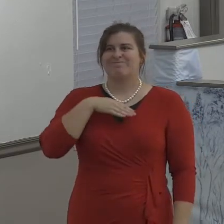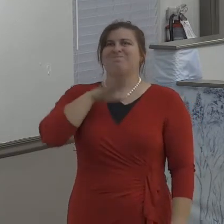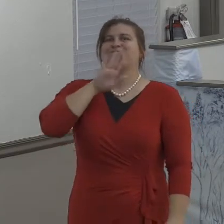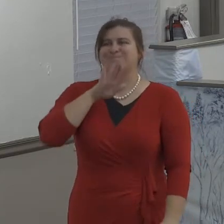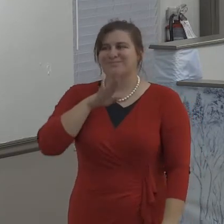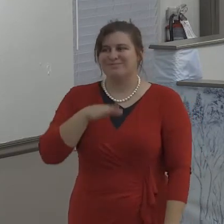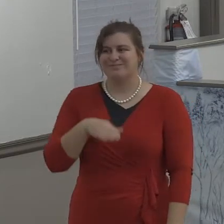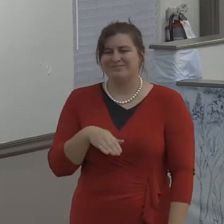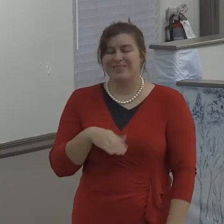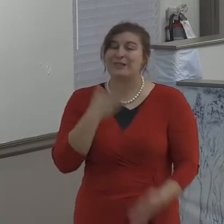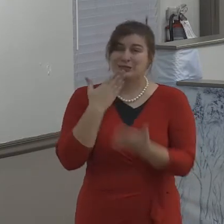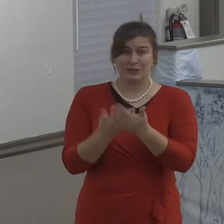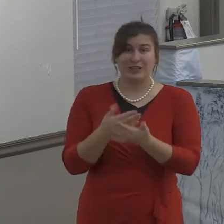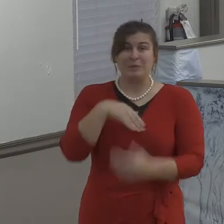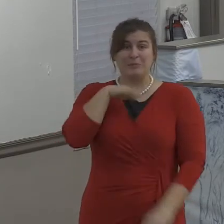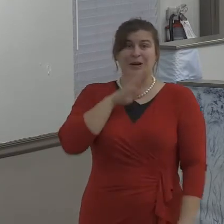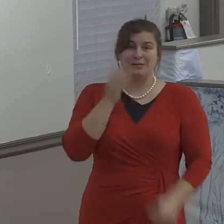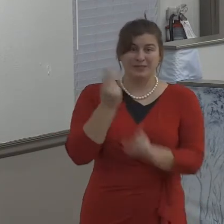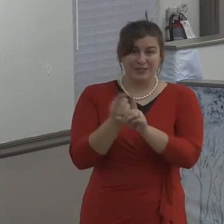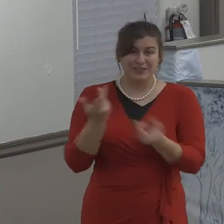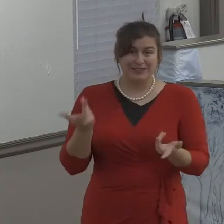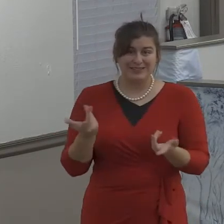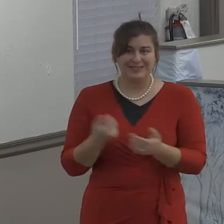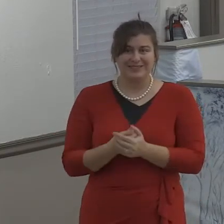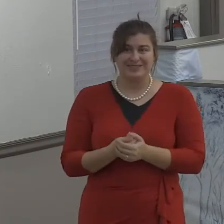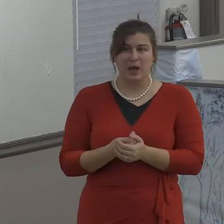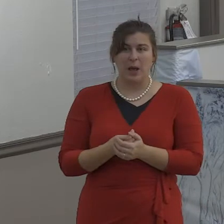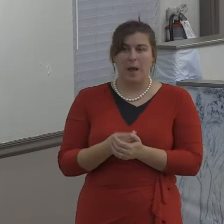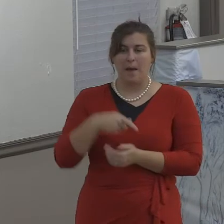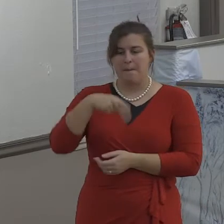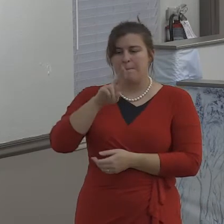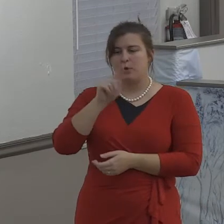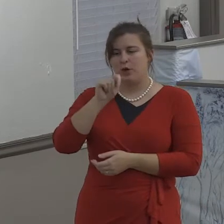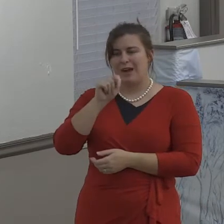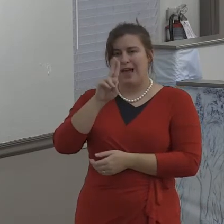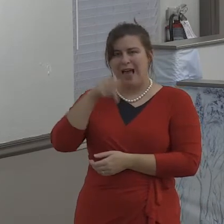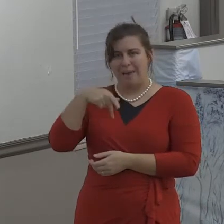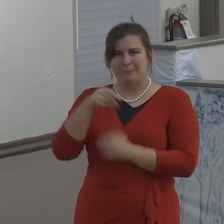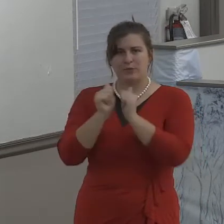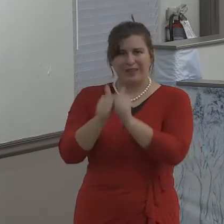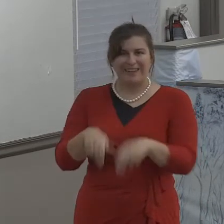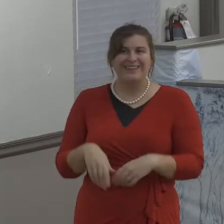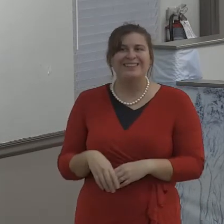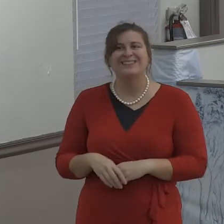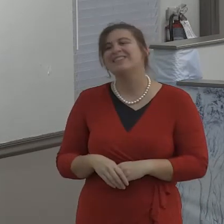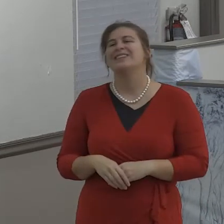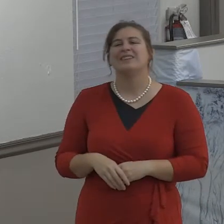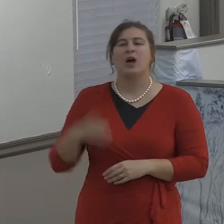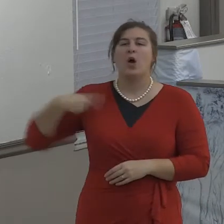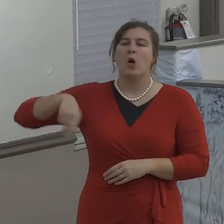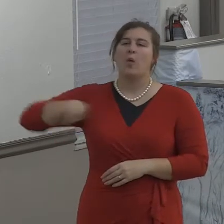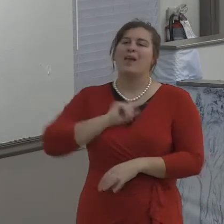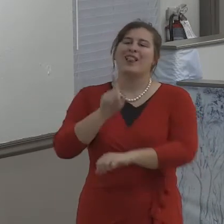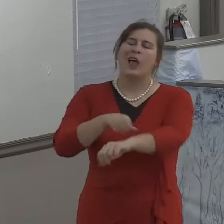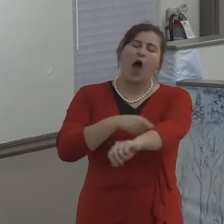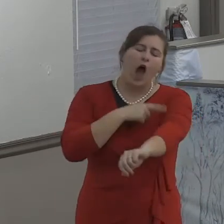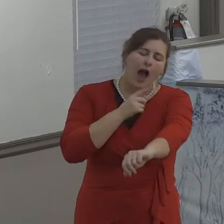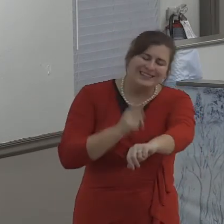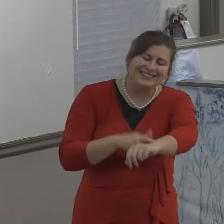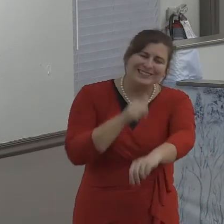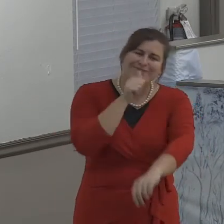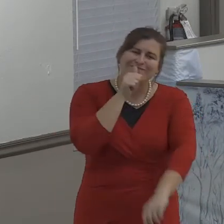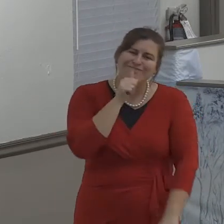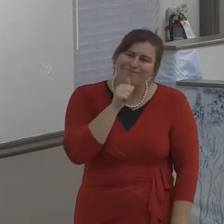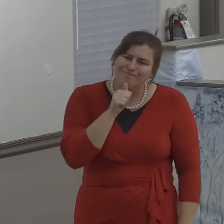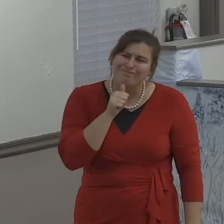become argumentative. It means there's going to be maliciousness in our behavior. It means there's going to be, as I preached